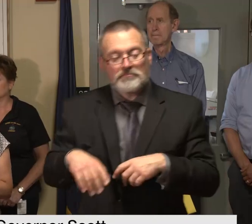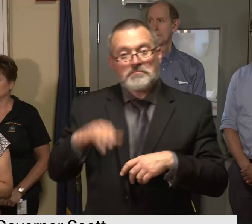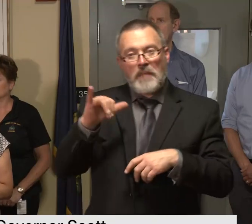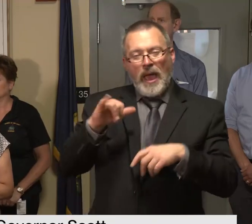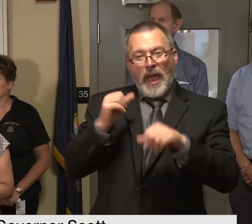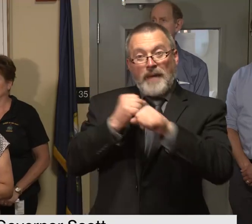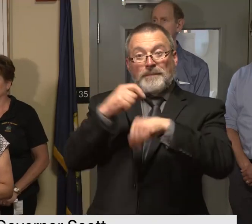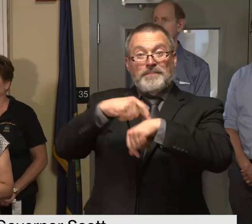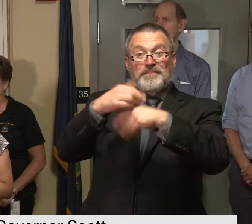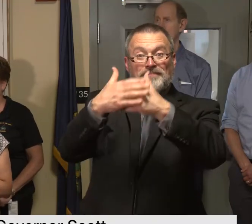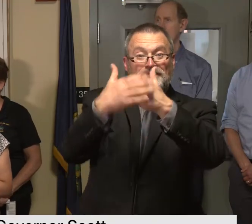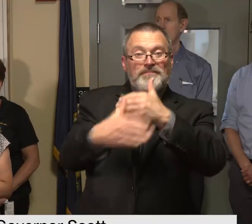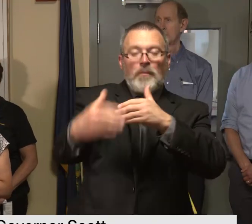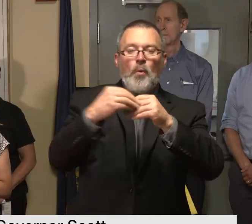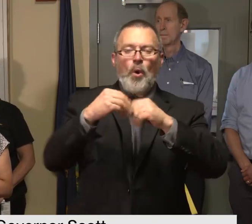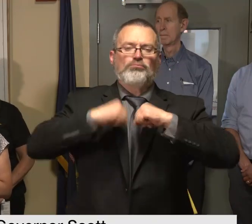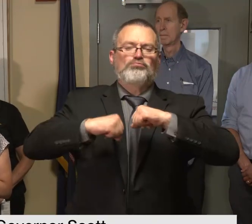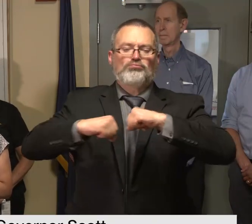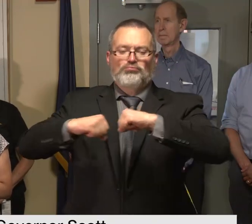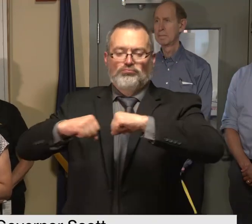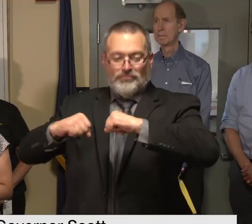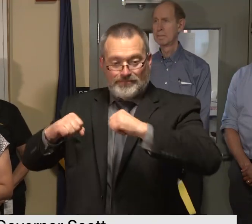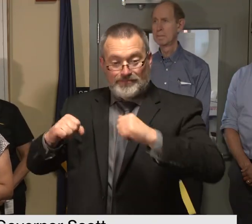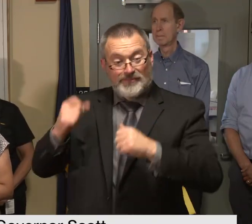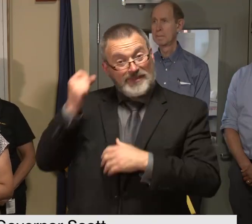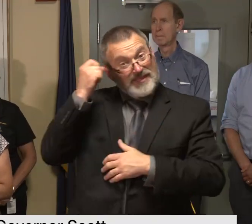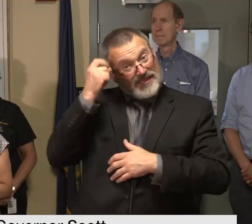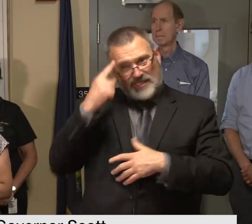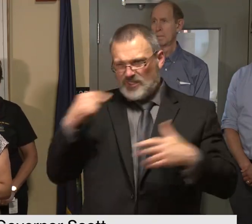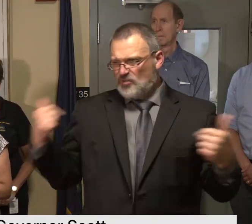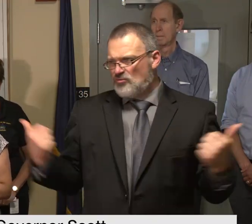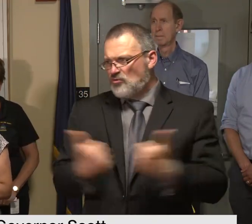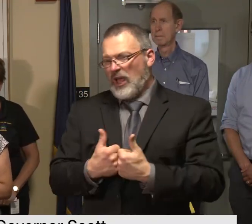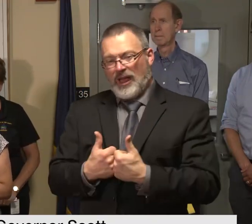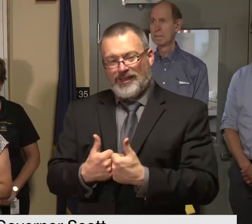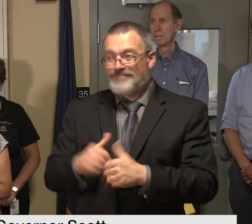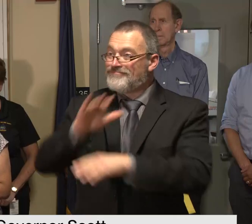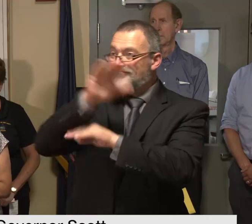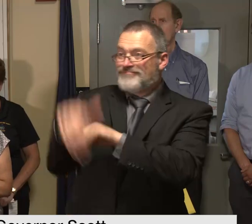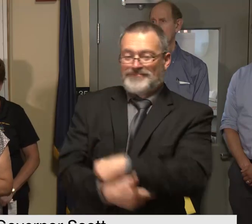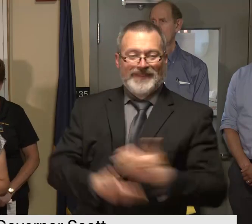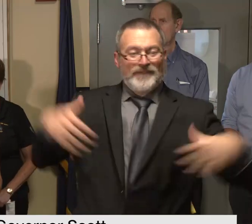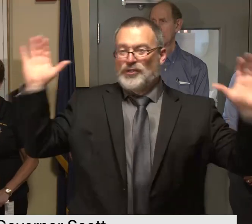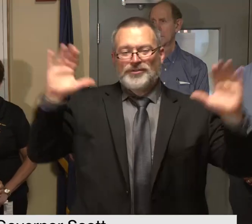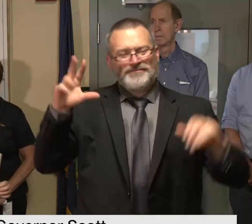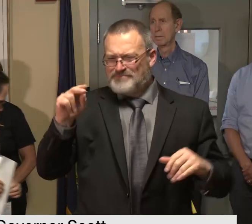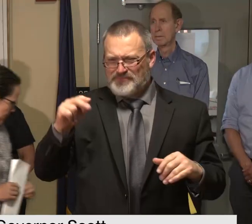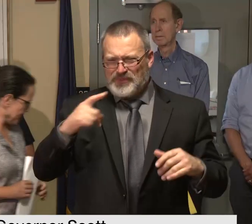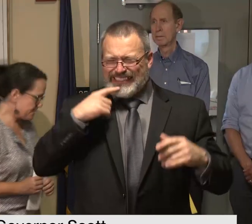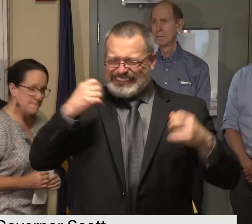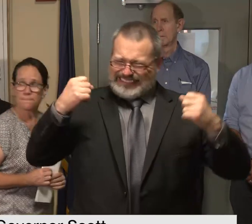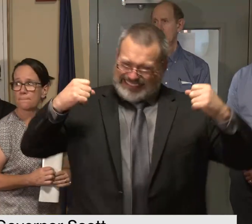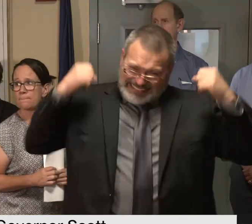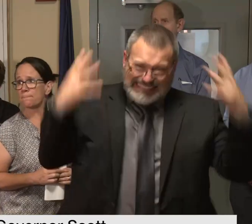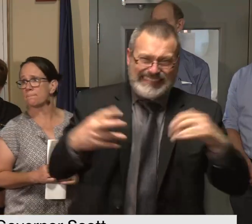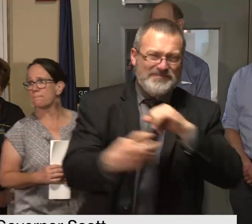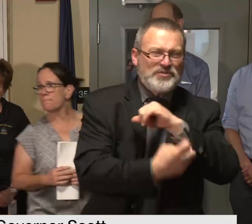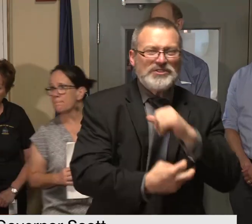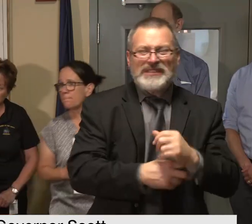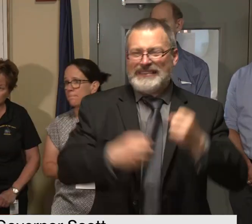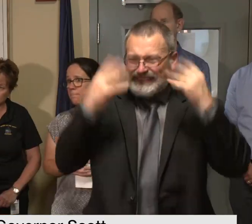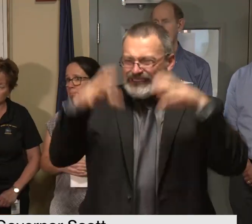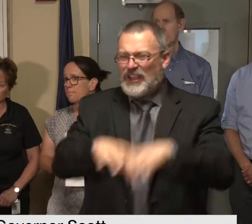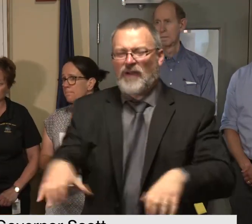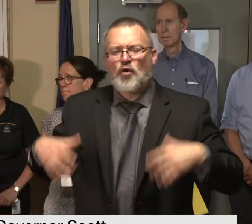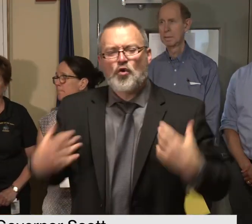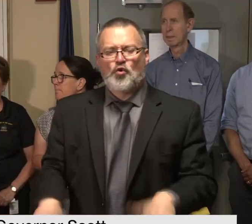given the magnitude of the sheer number of bridges and culverts that exist out there do we know how many if at